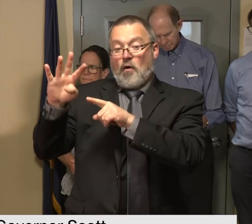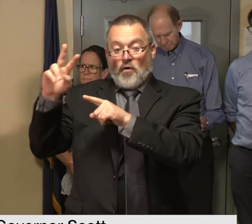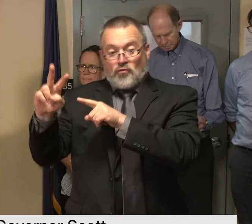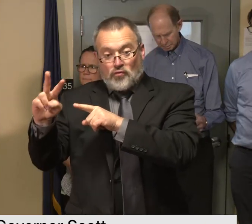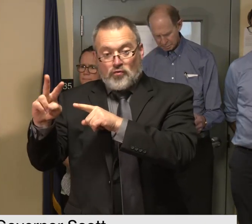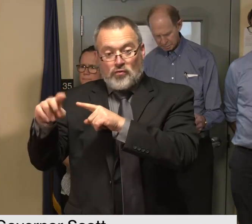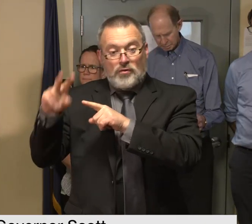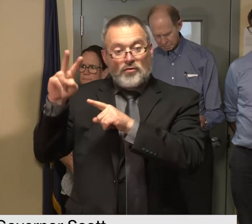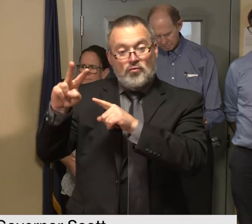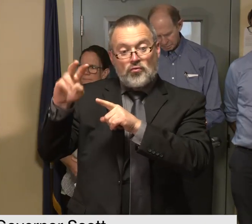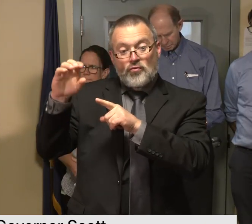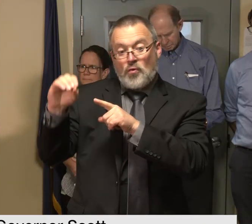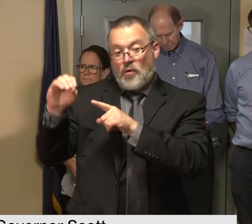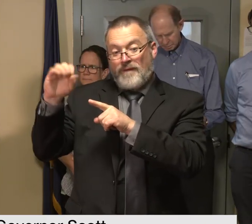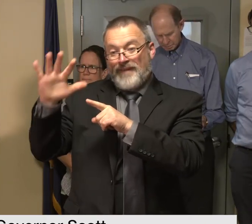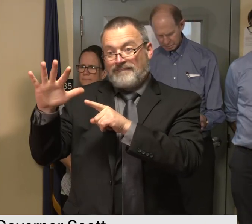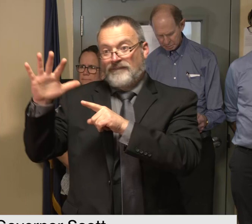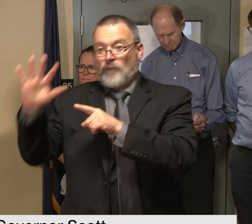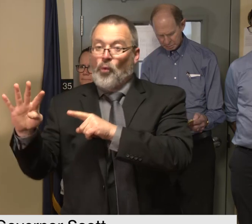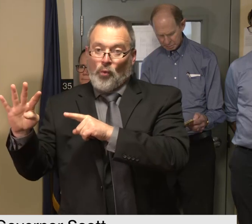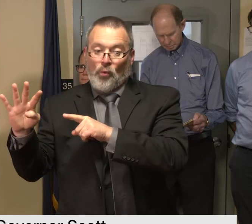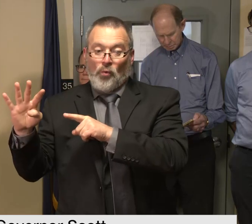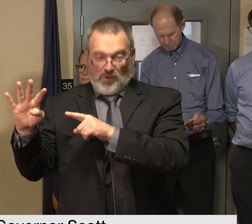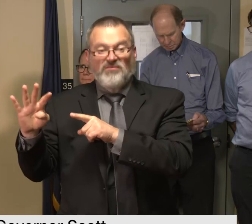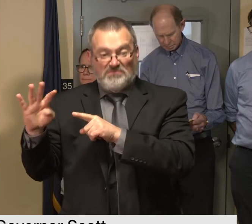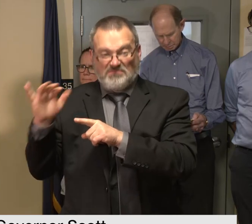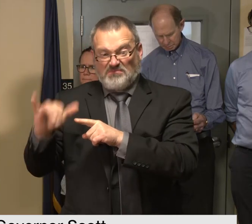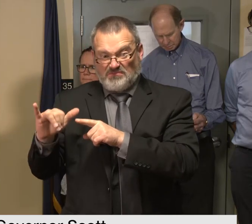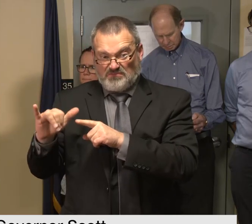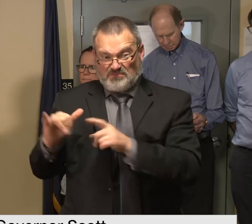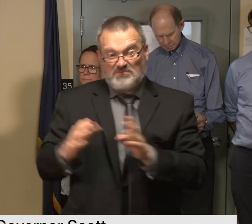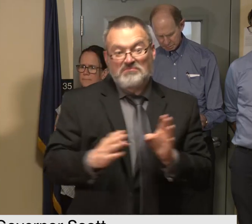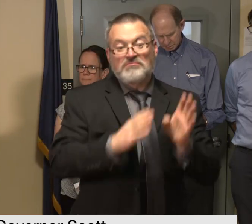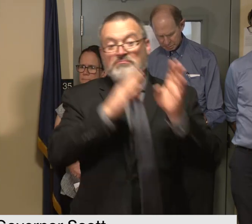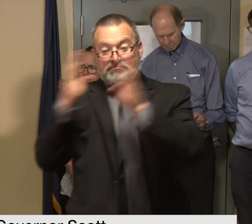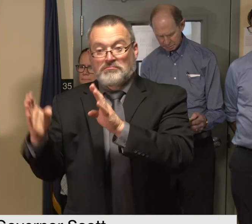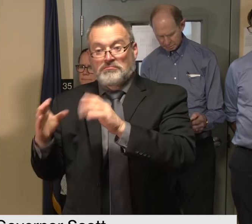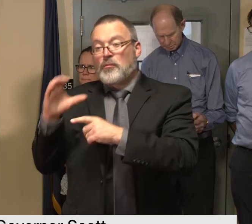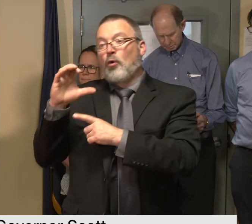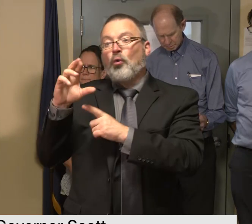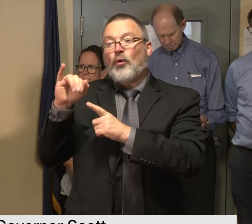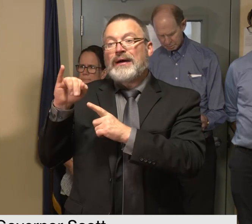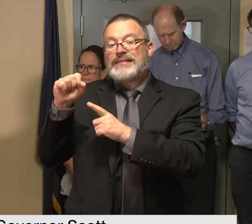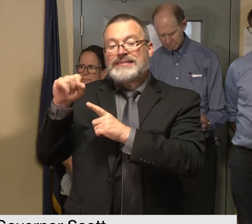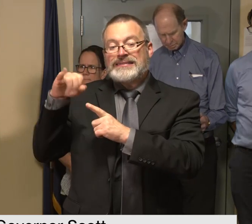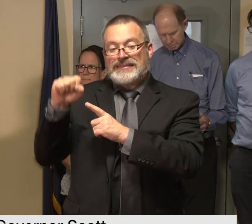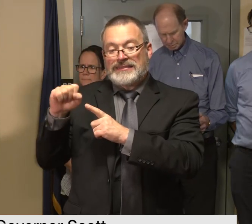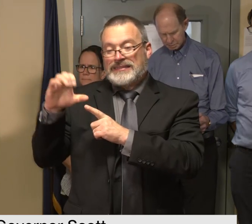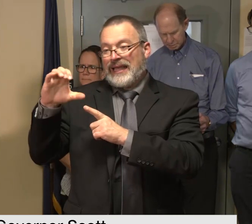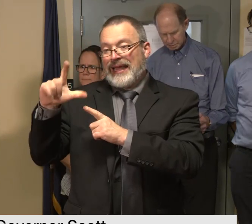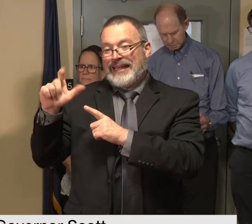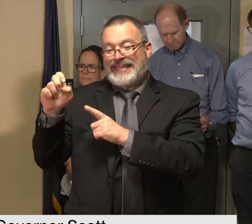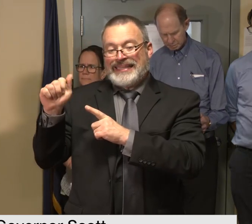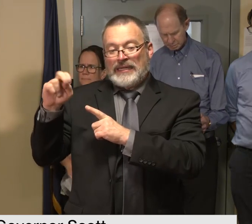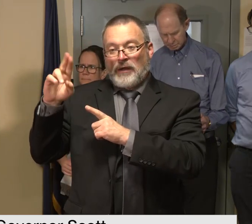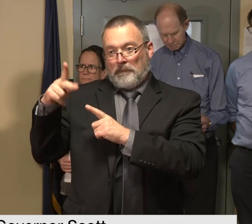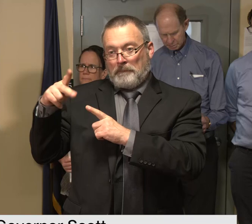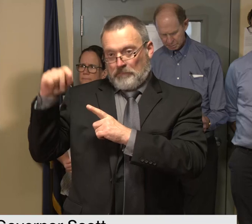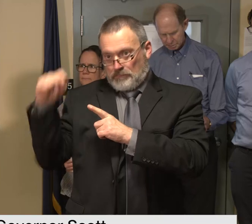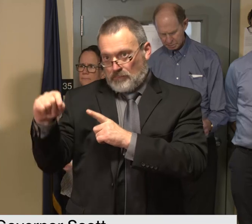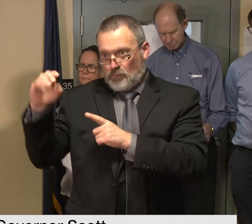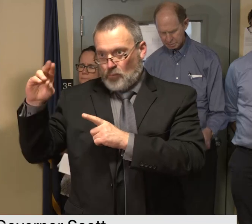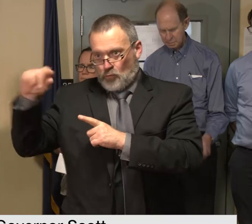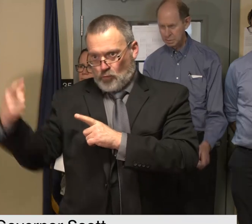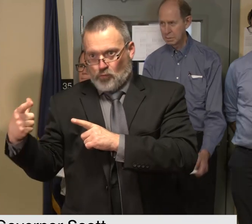or go to crisis cleanup altogether crisis cleanup.org if you would like to